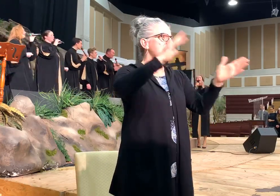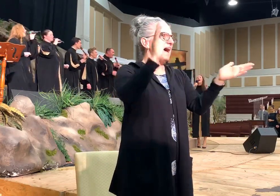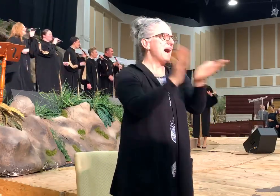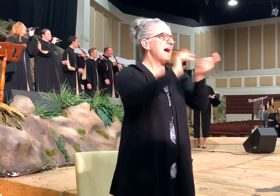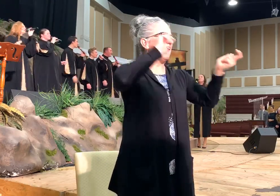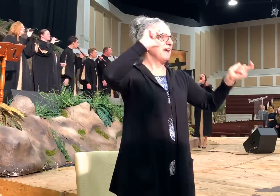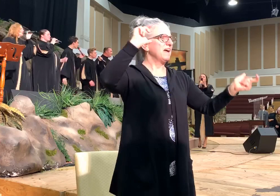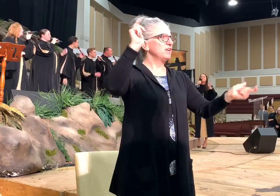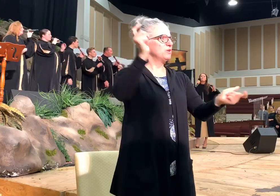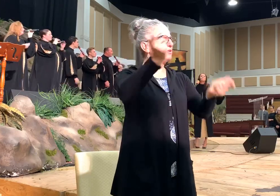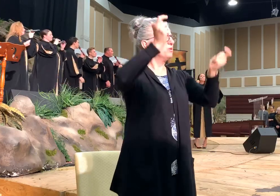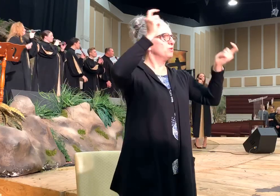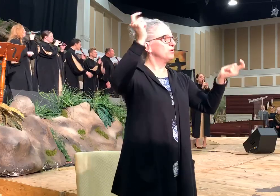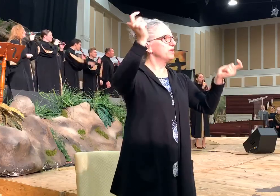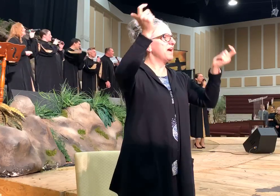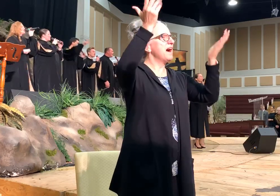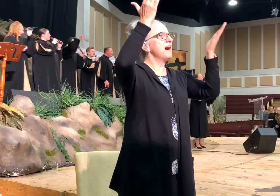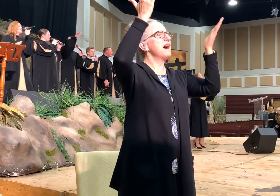Hallelujah